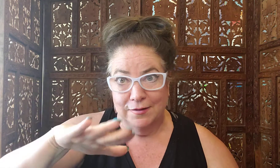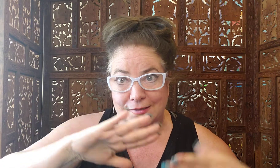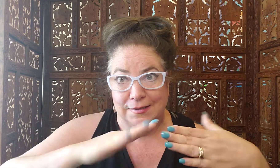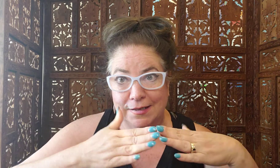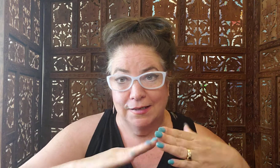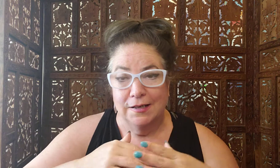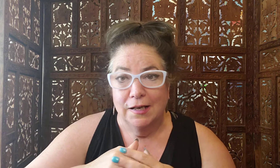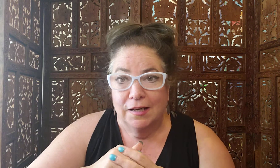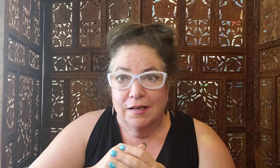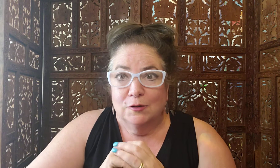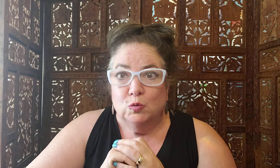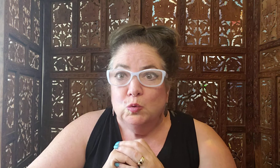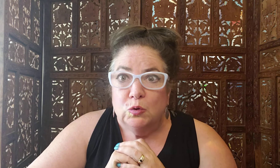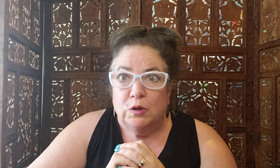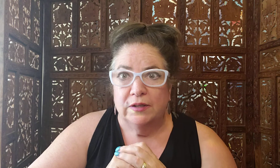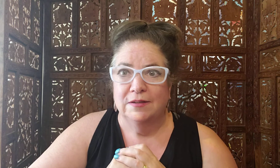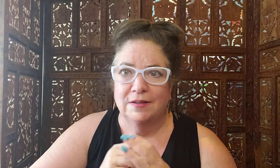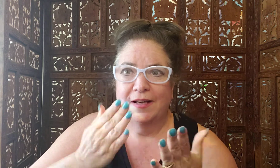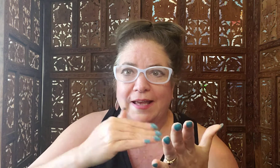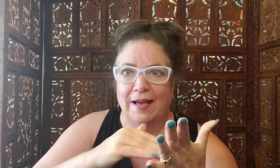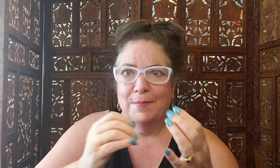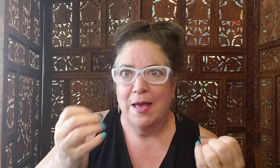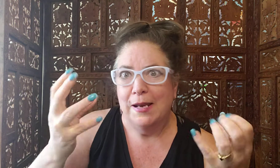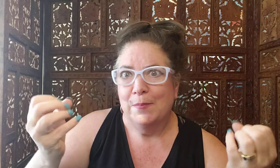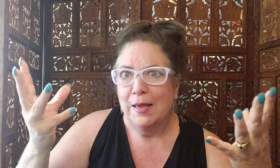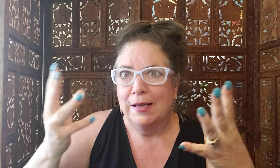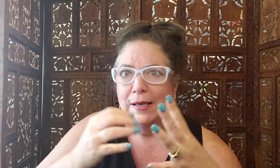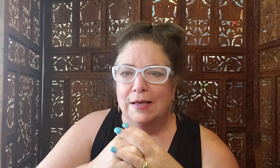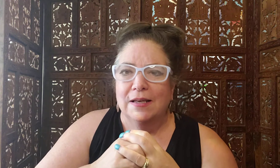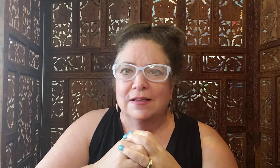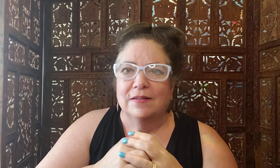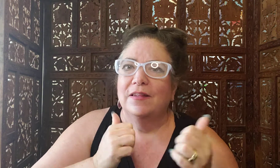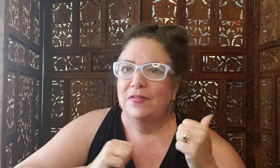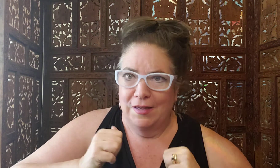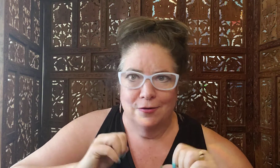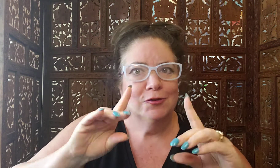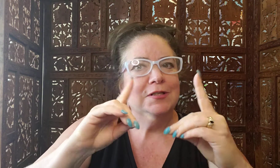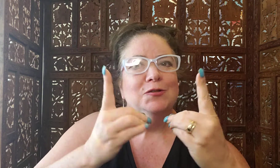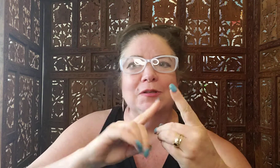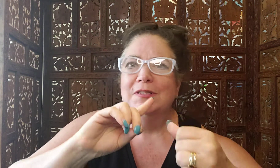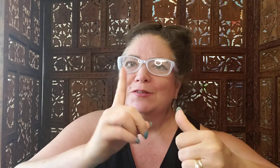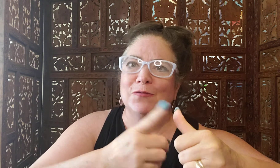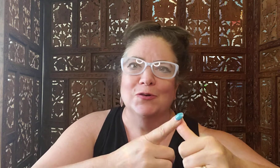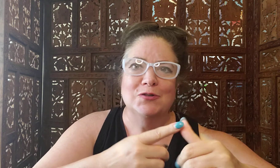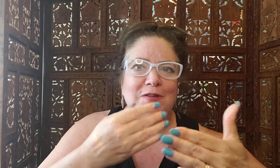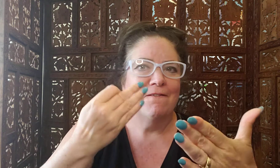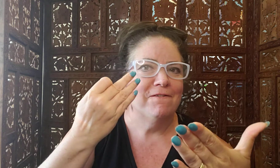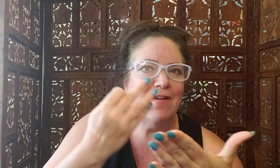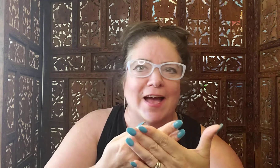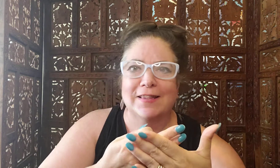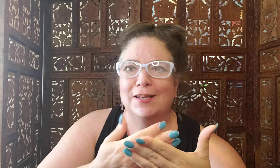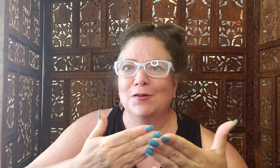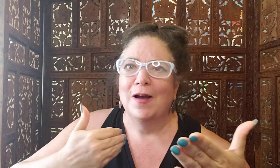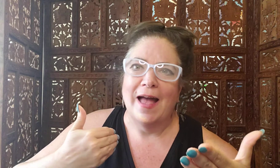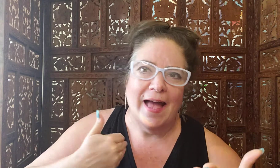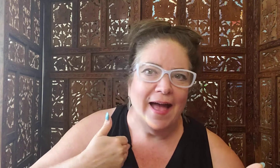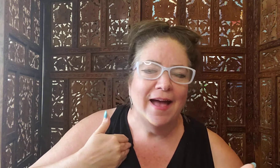the city. Ooh, again, many, many, the theater district is first. The fact that you have